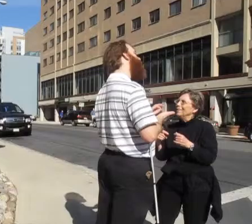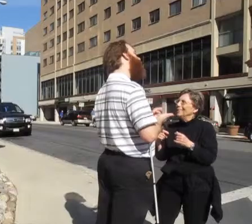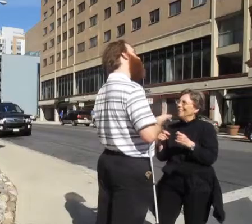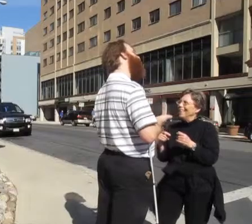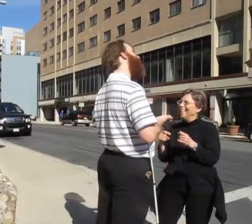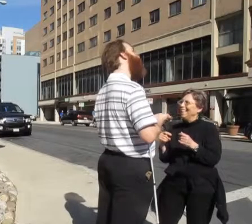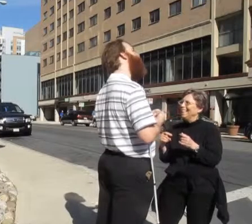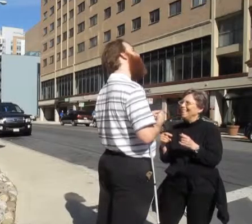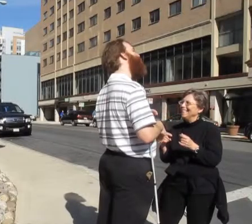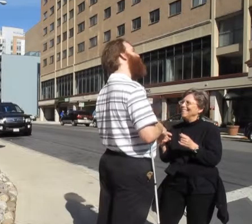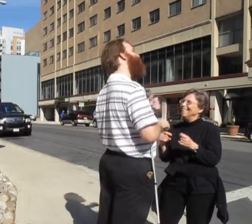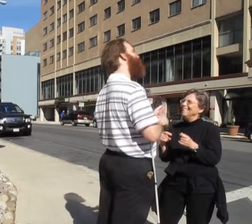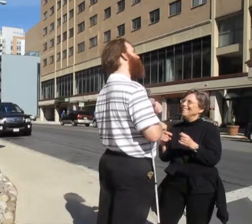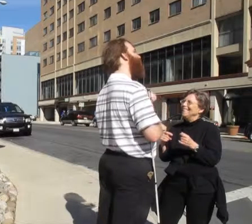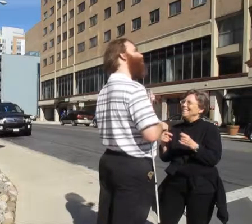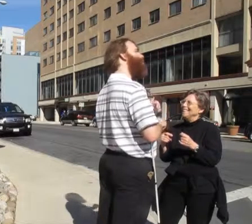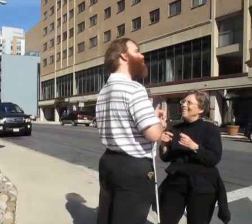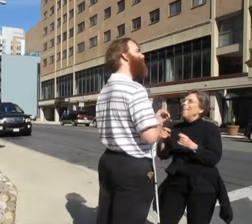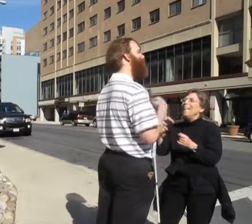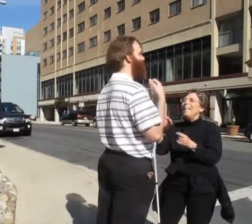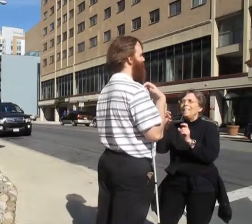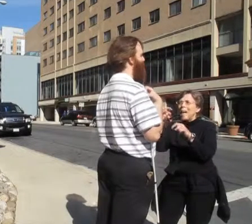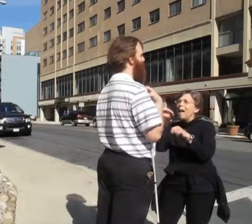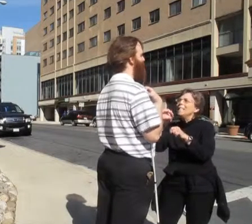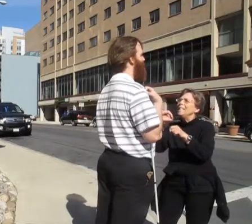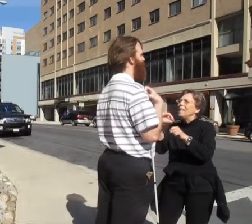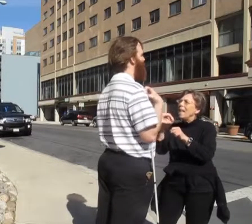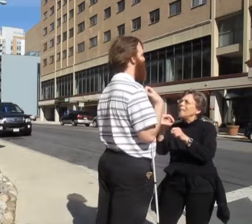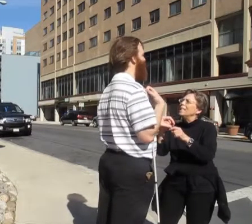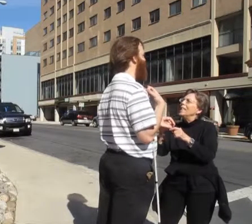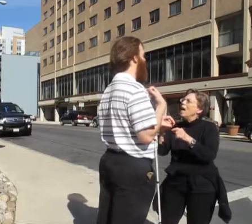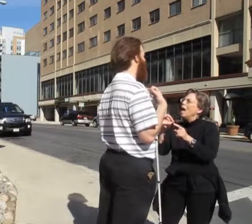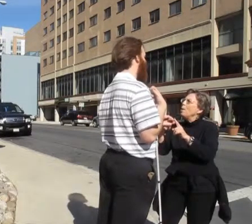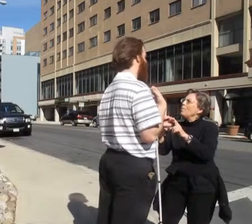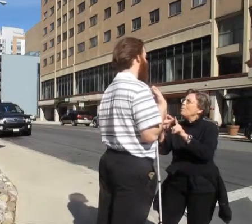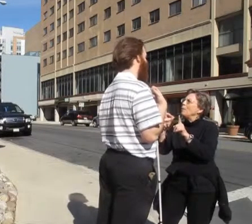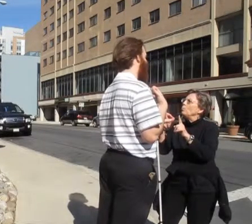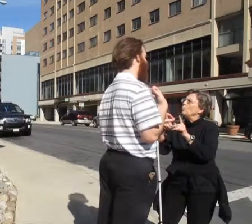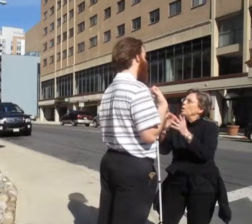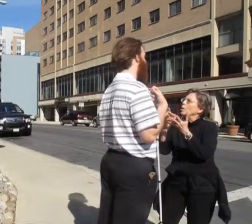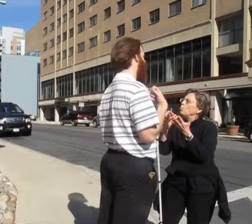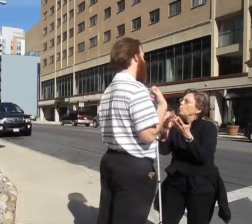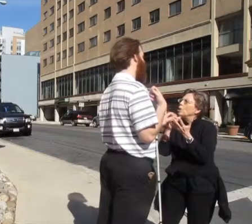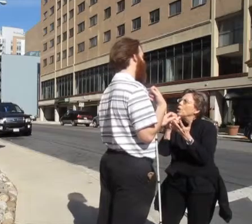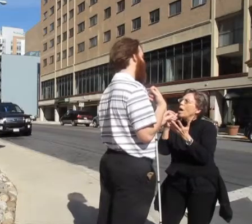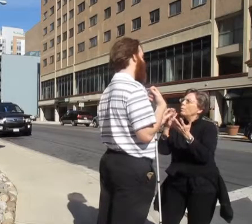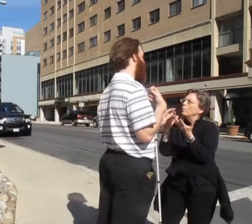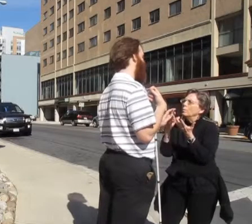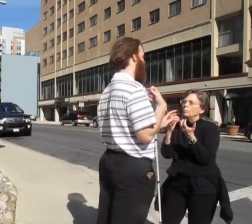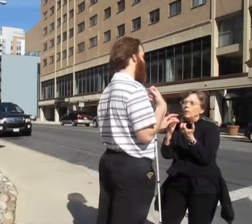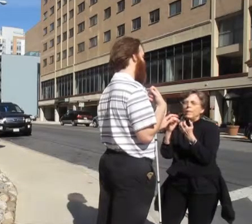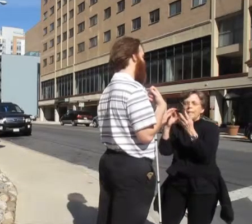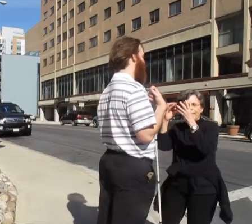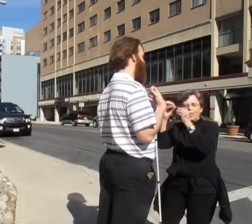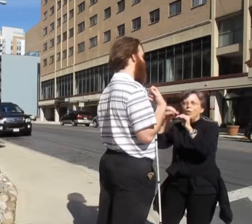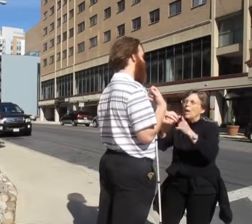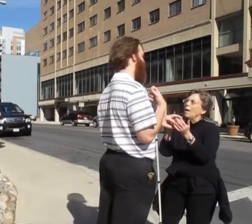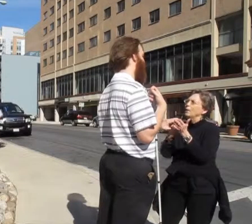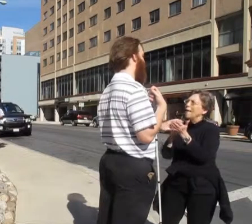counting always works. It does. It does. Um, but we're, we're not really teaching how to